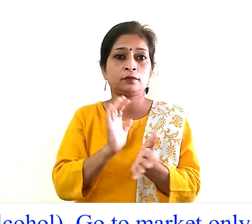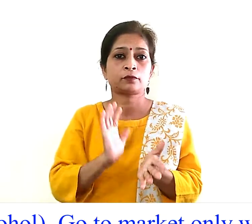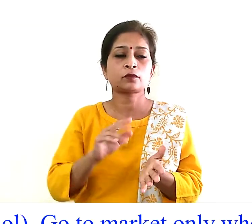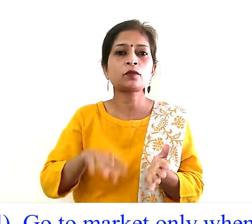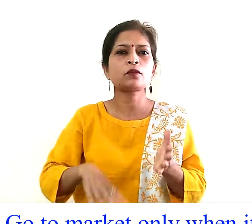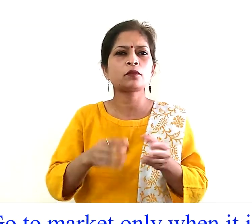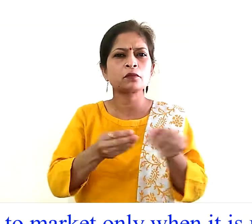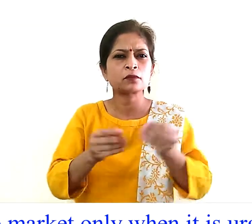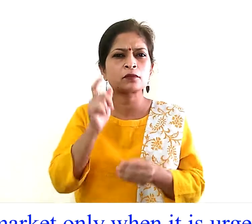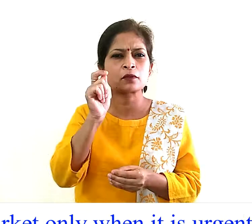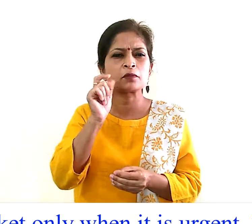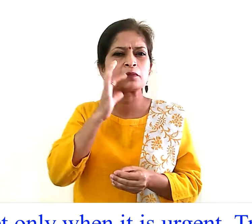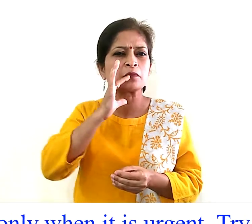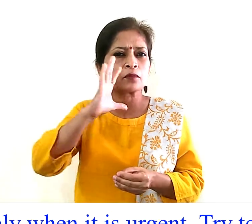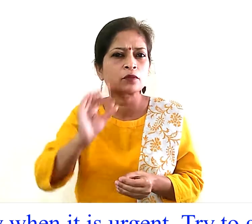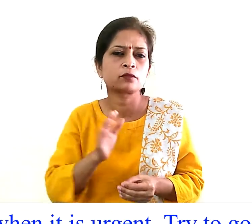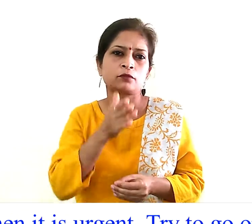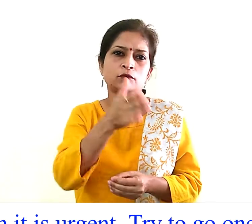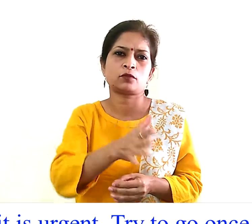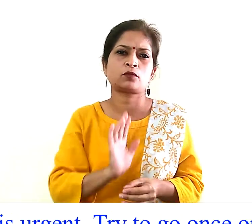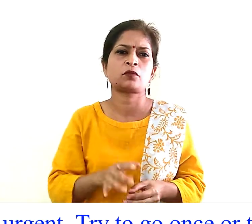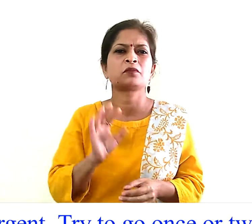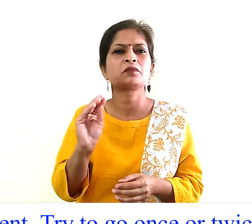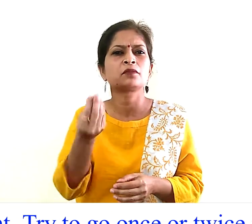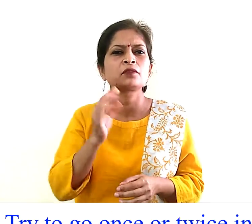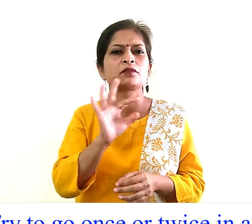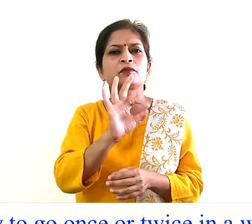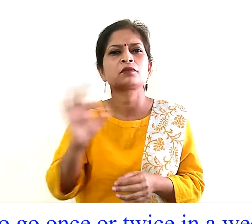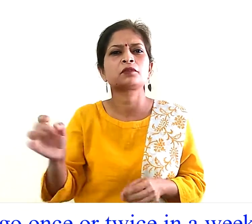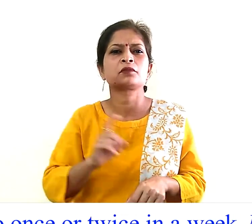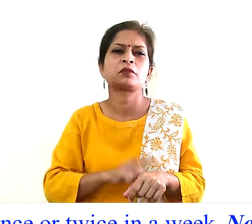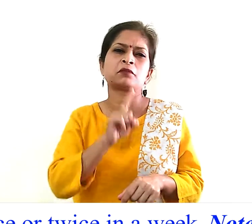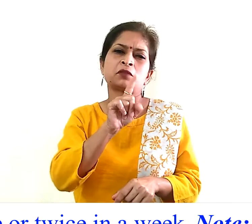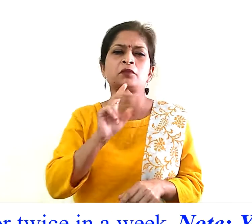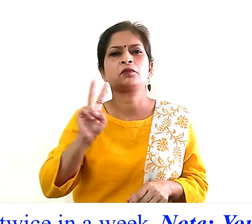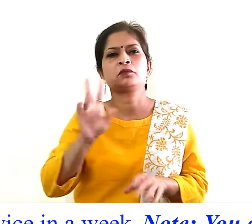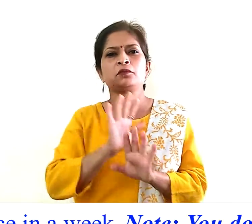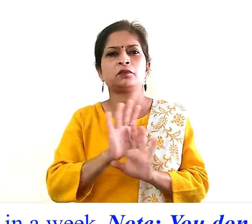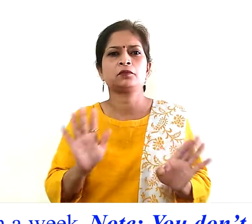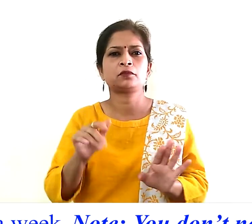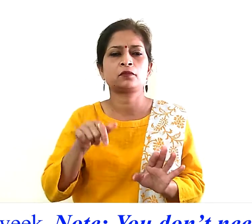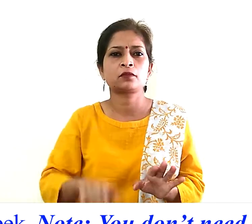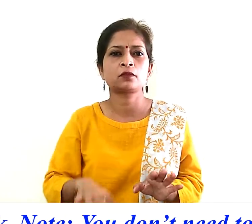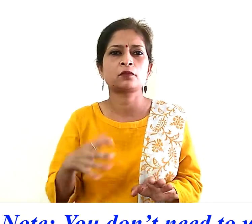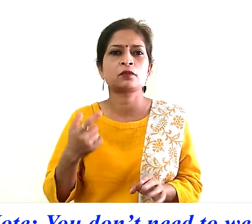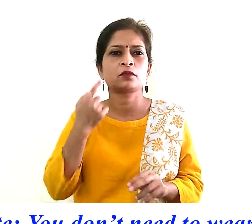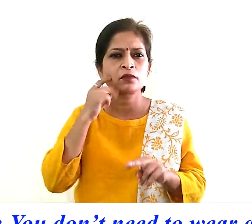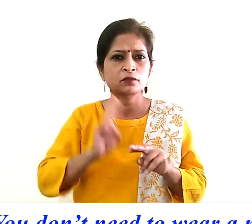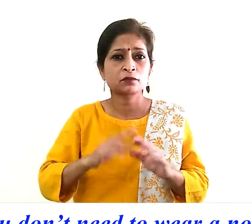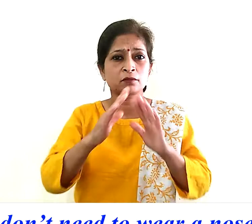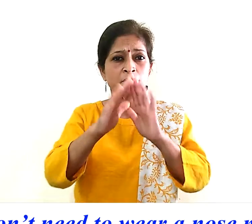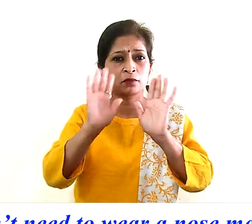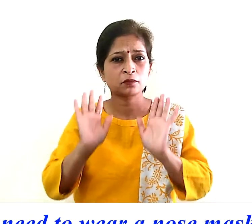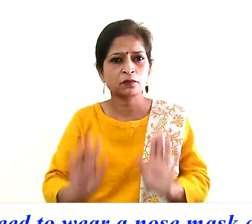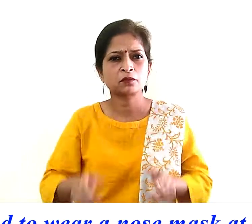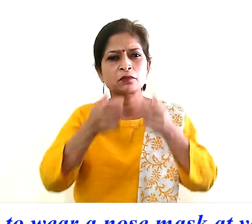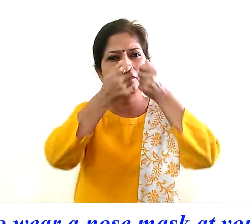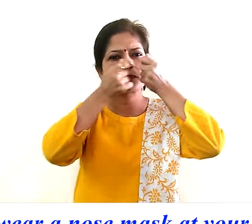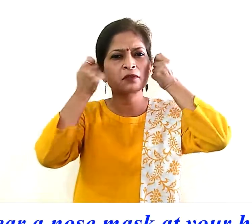when it is urgent try to go once or twice in a week note you don't need to wear a nose mask at your home